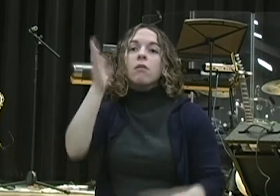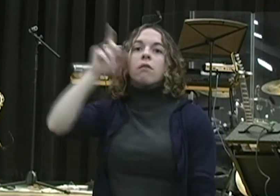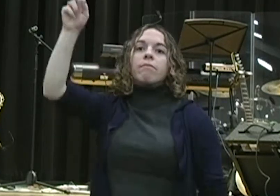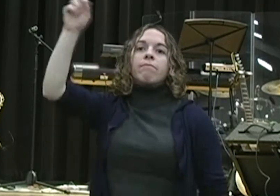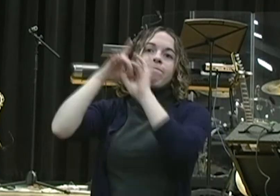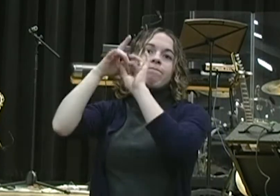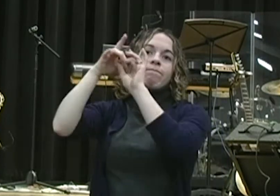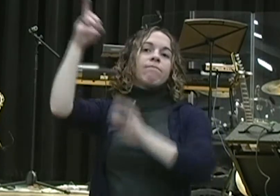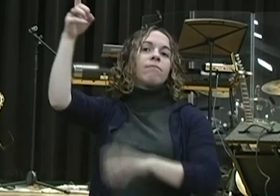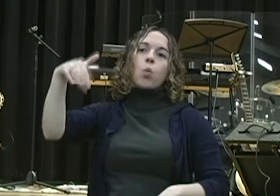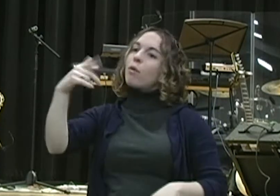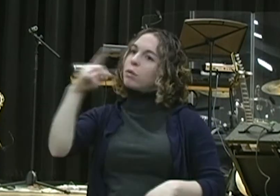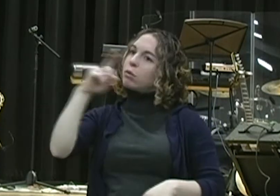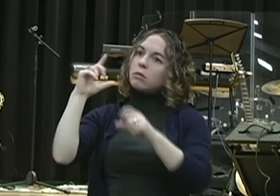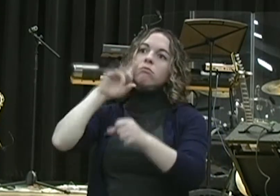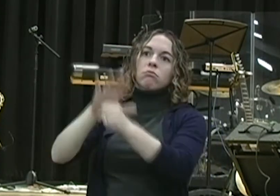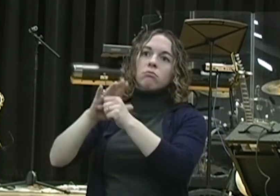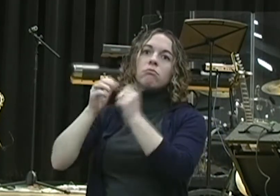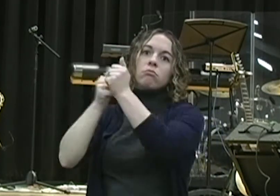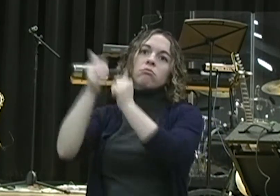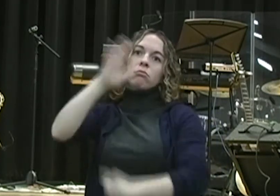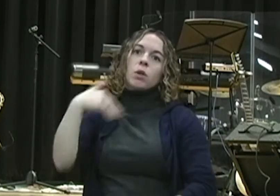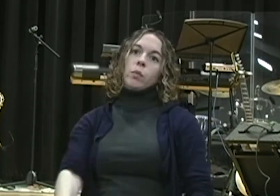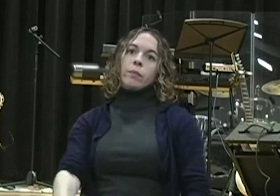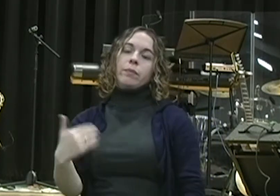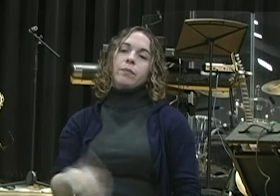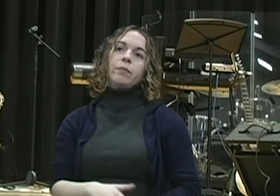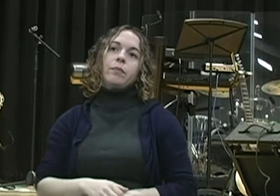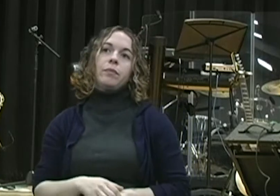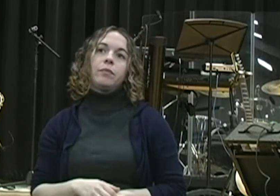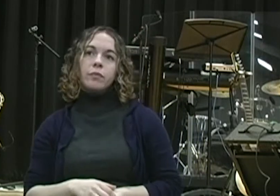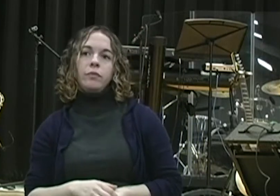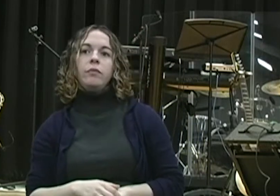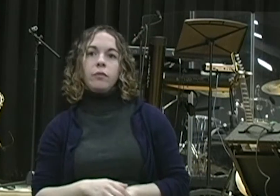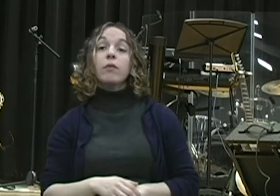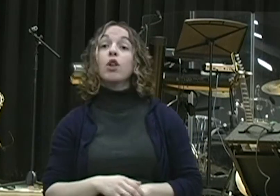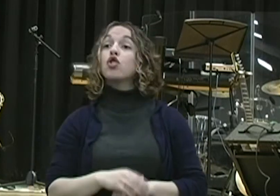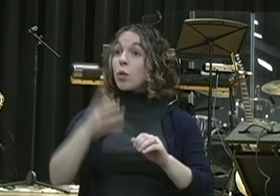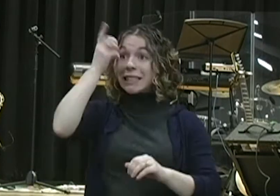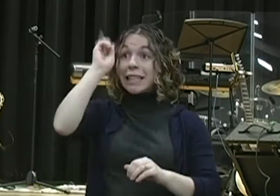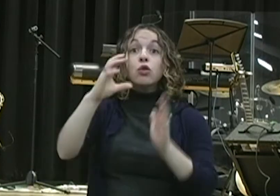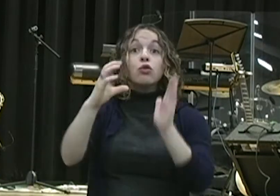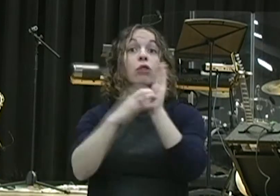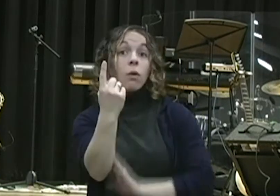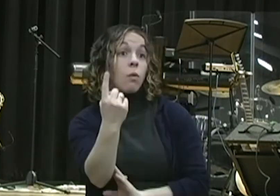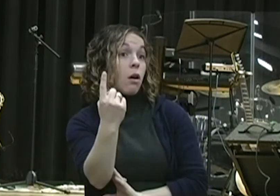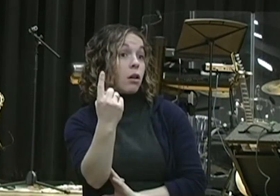deep religious devotion. Hallelujah. And so in chapter 1, we see that